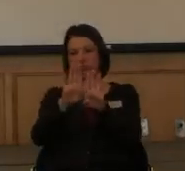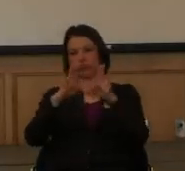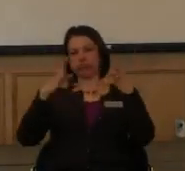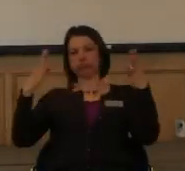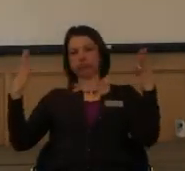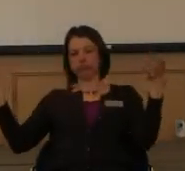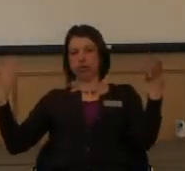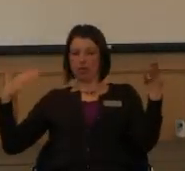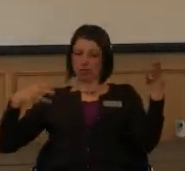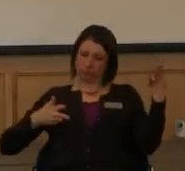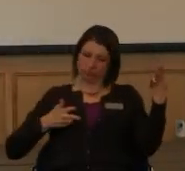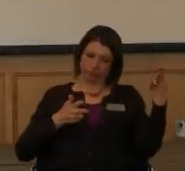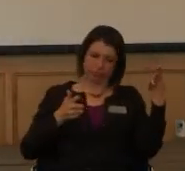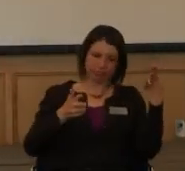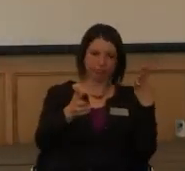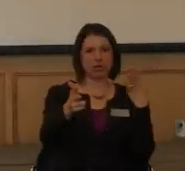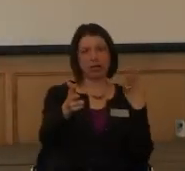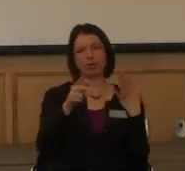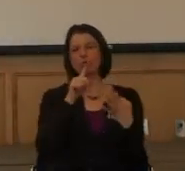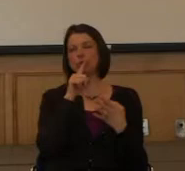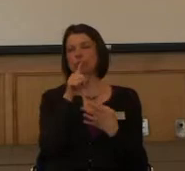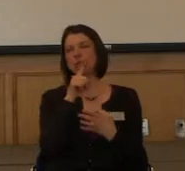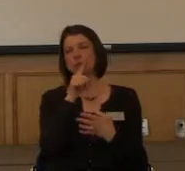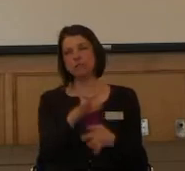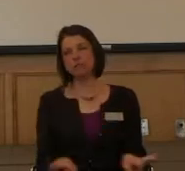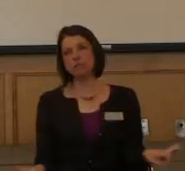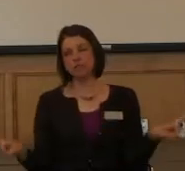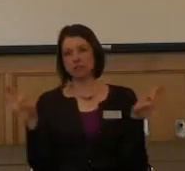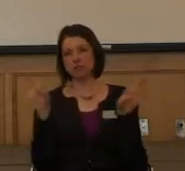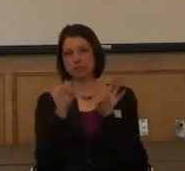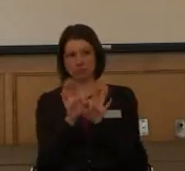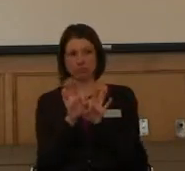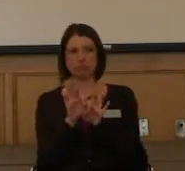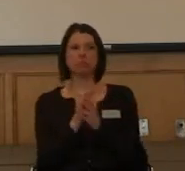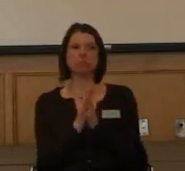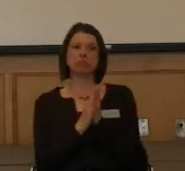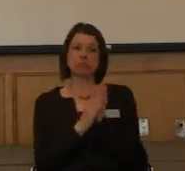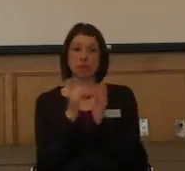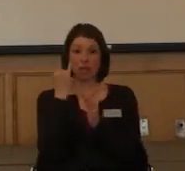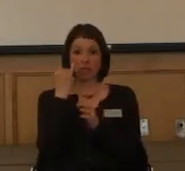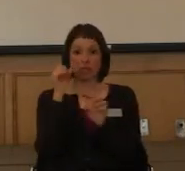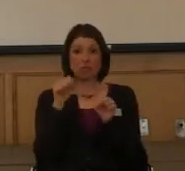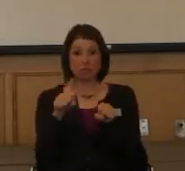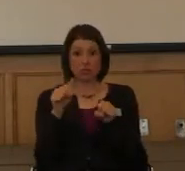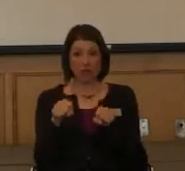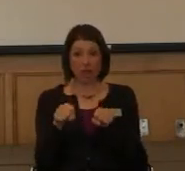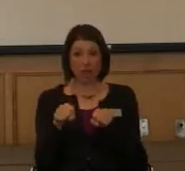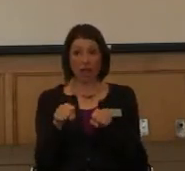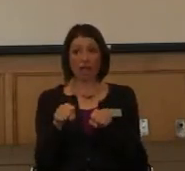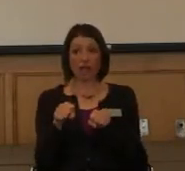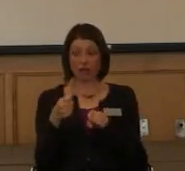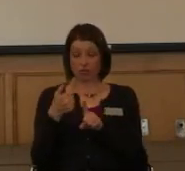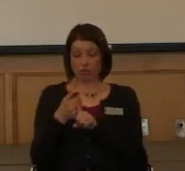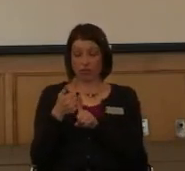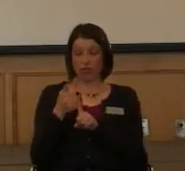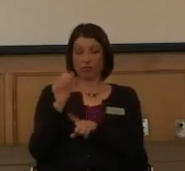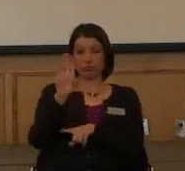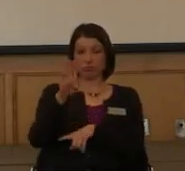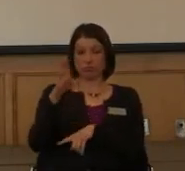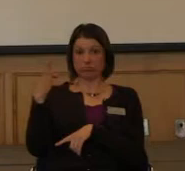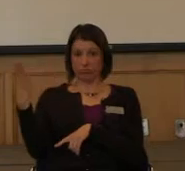really important. So if you are able to open the door yourself and not use the button,